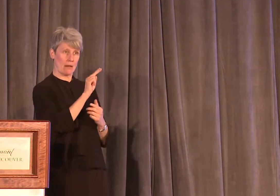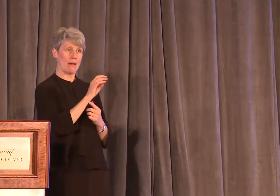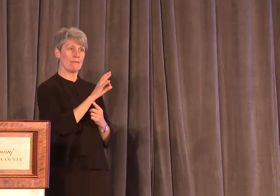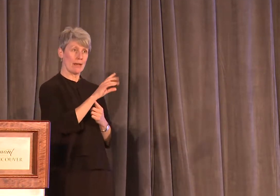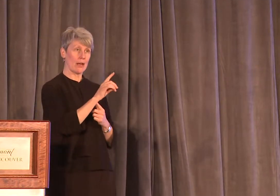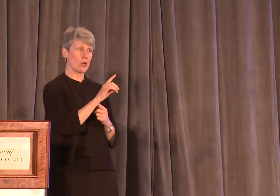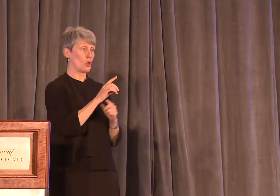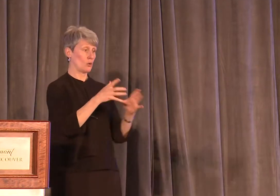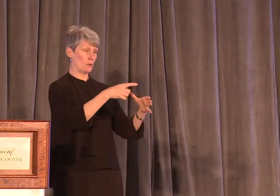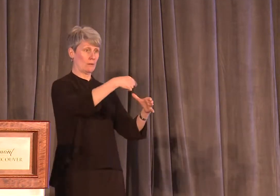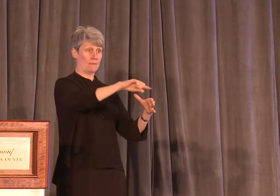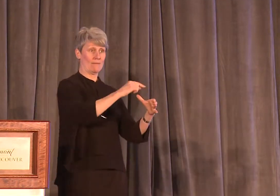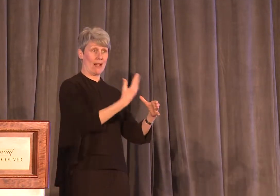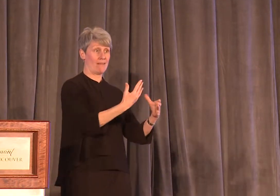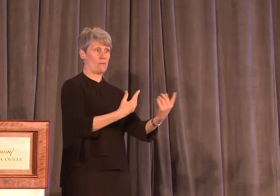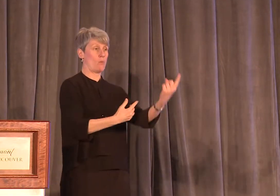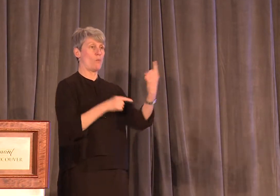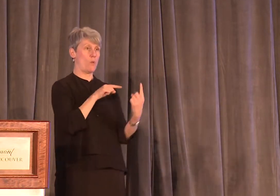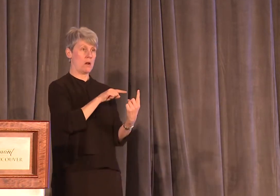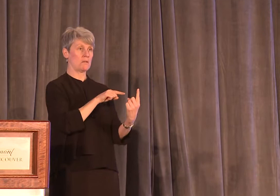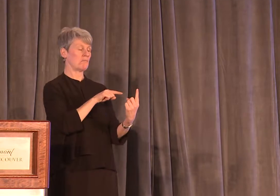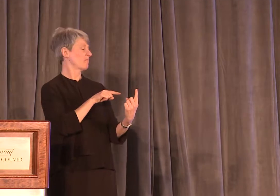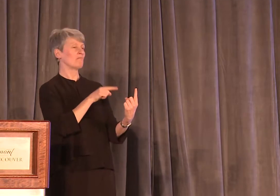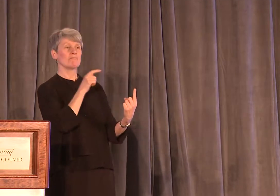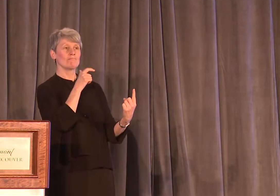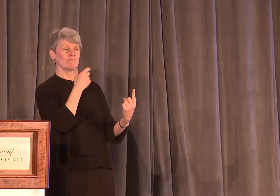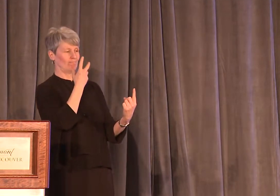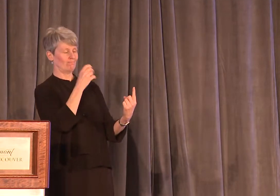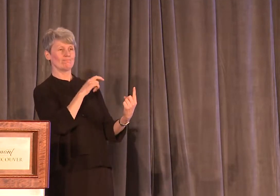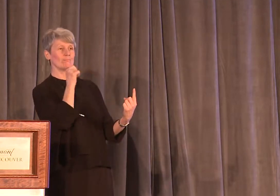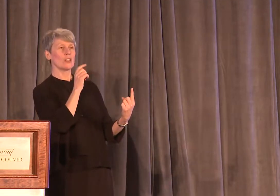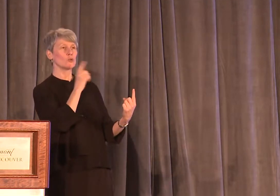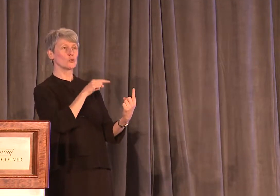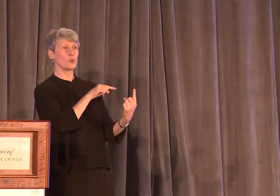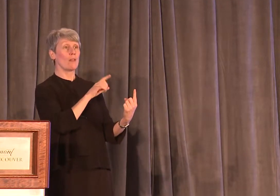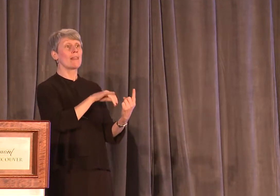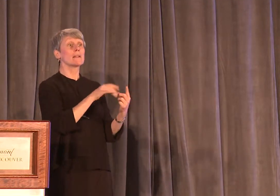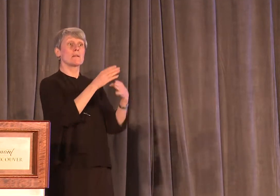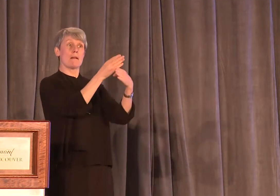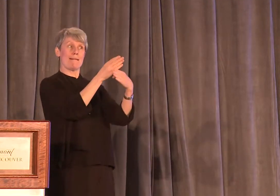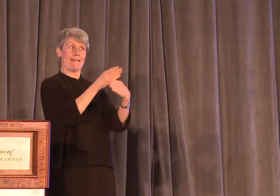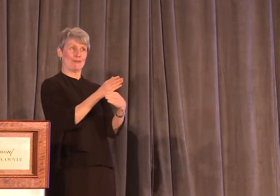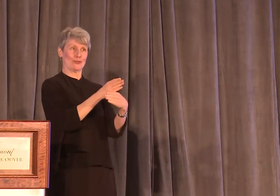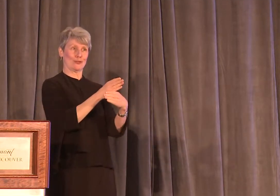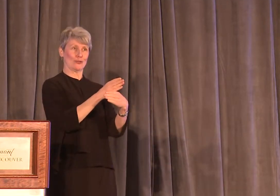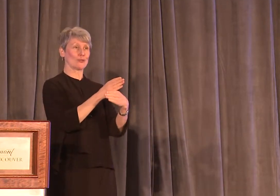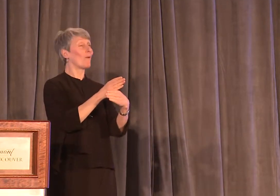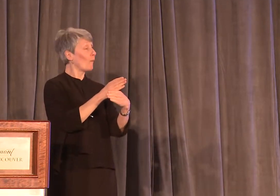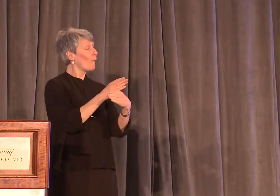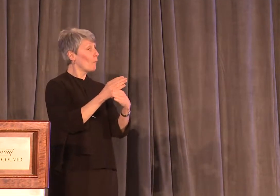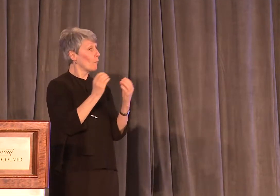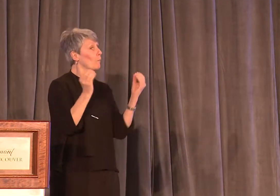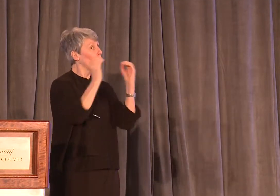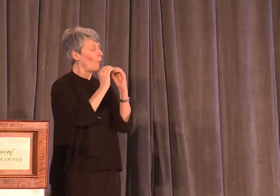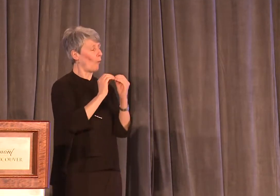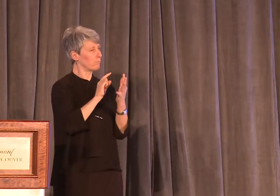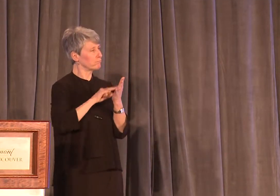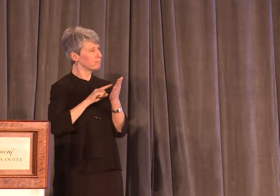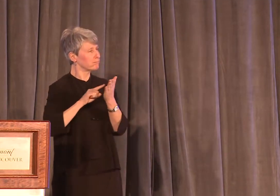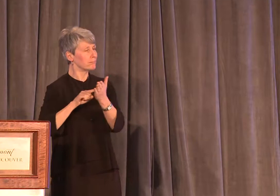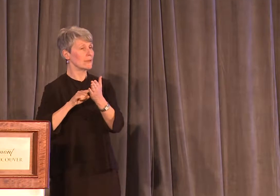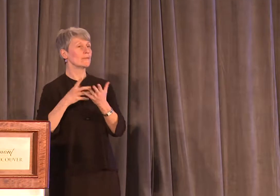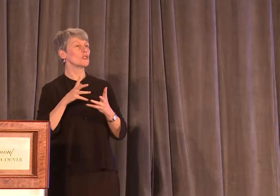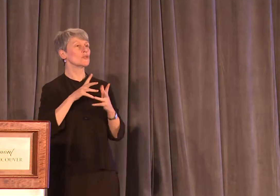one in five sexual assaults are being dismissed as unfounded, that's just the average. Through hundreds of freedom of